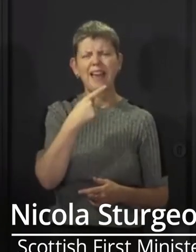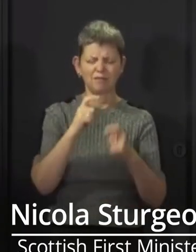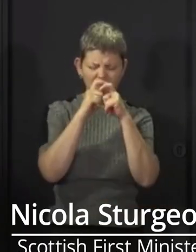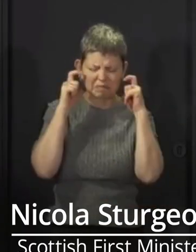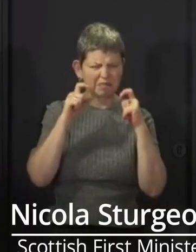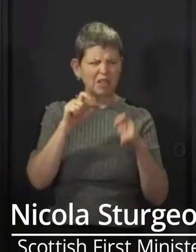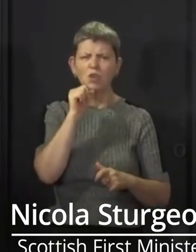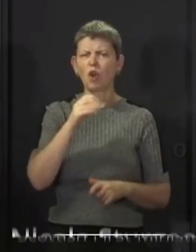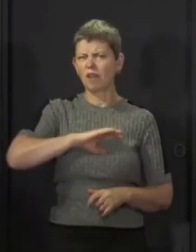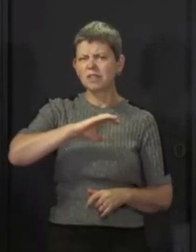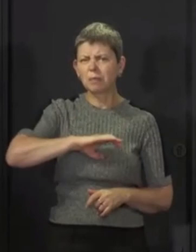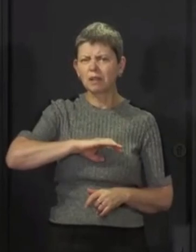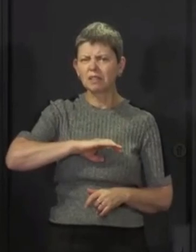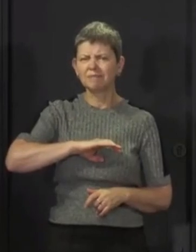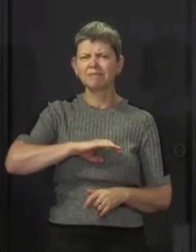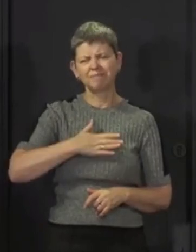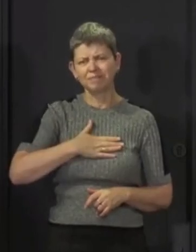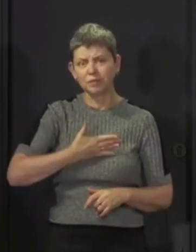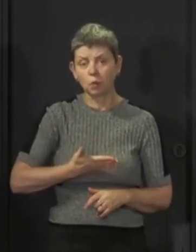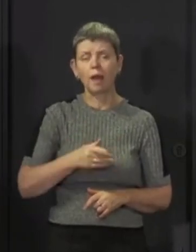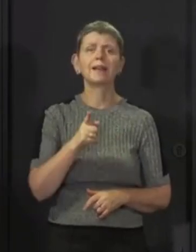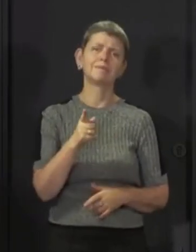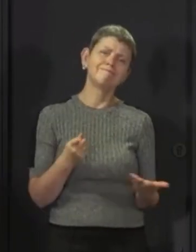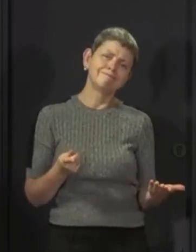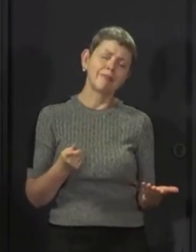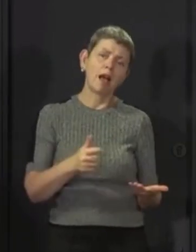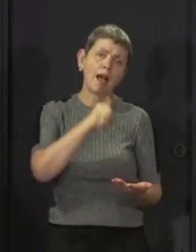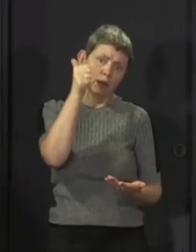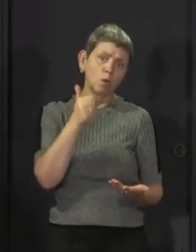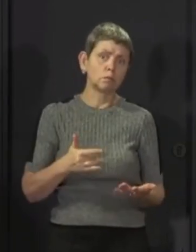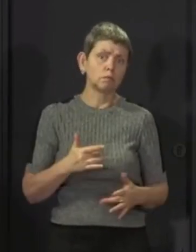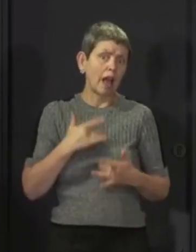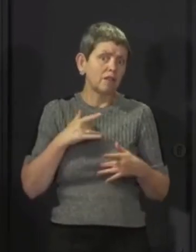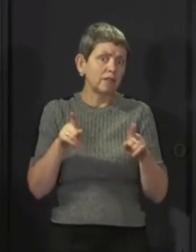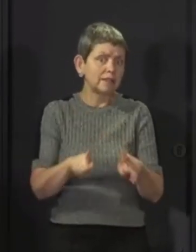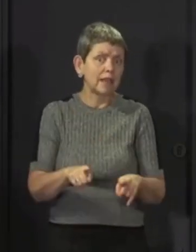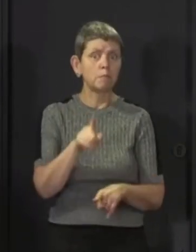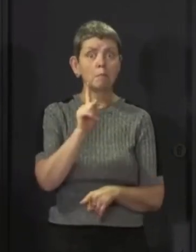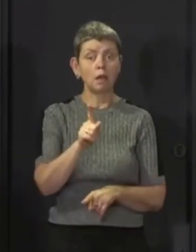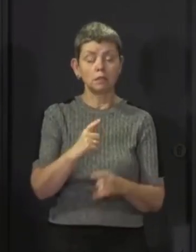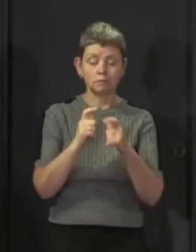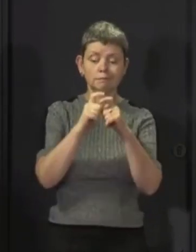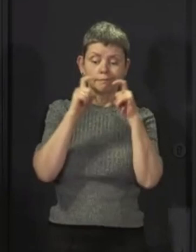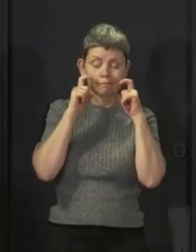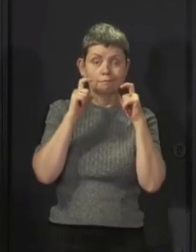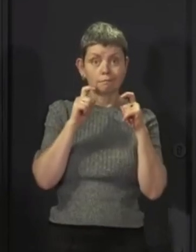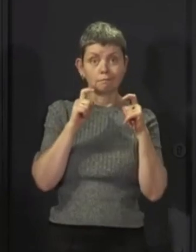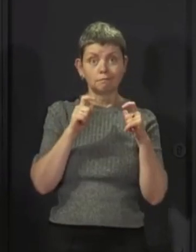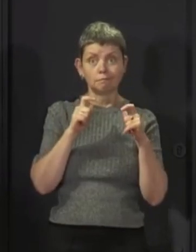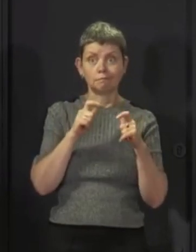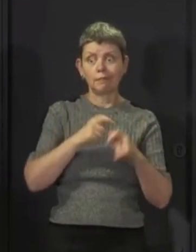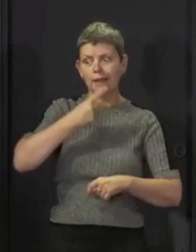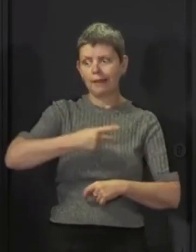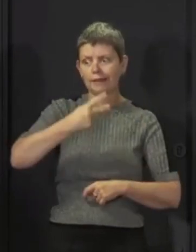And the first thing I would say is, yeah, I recognise that. But also, you do get used to it, and I say that from personal experience.